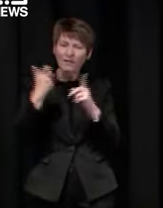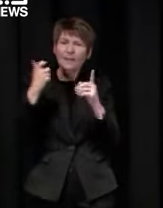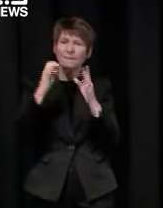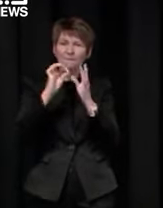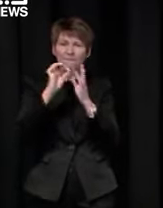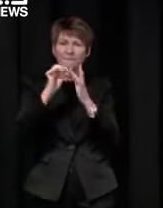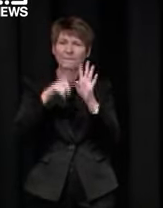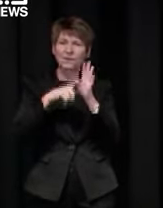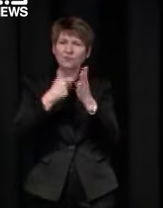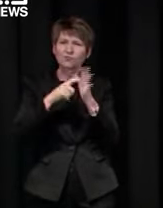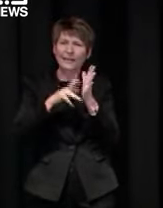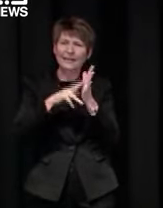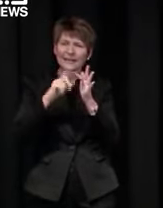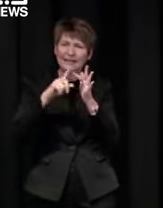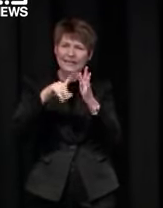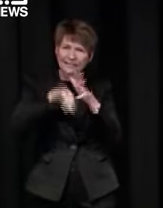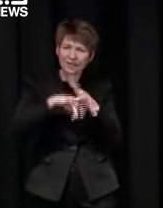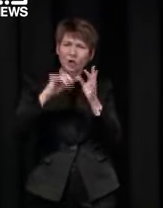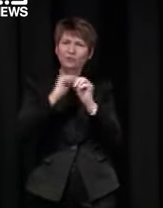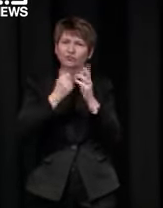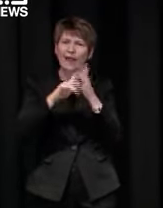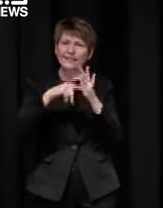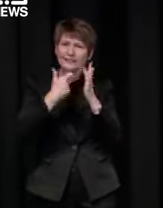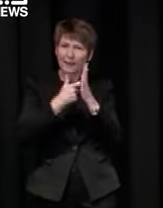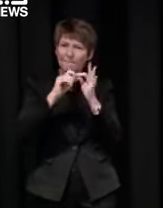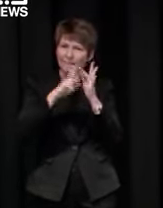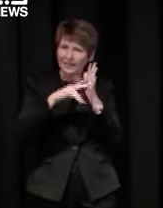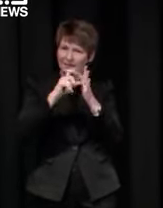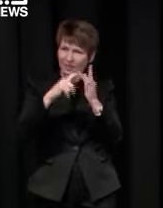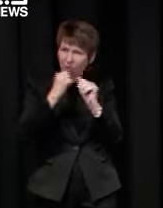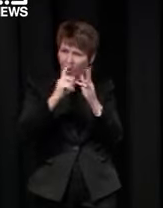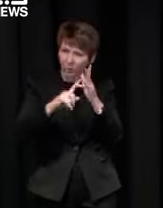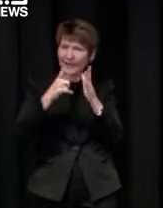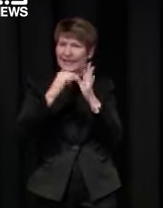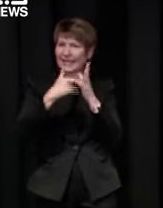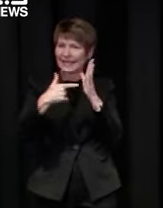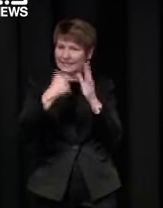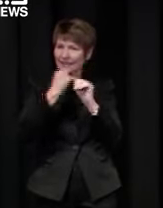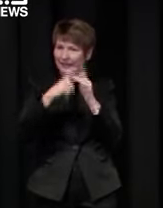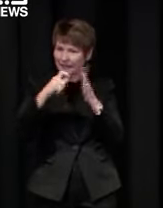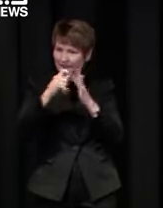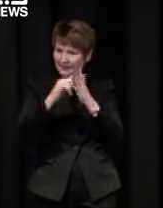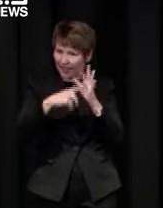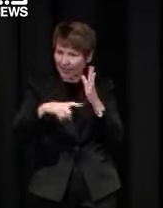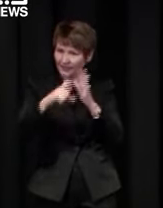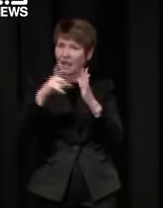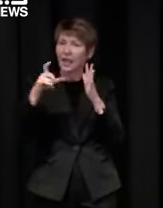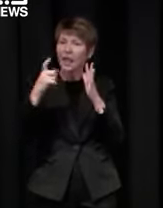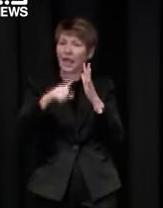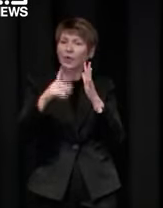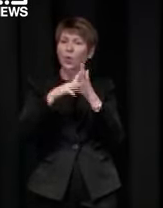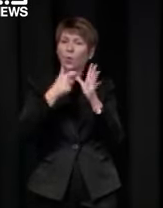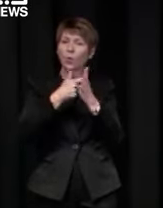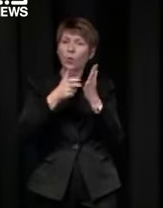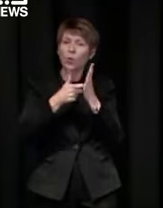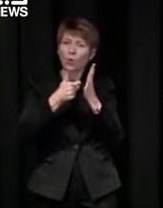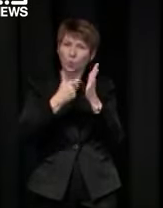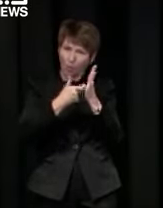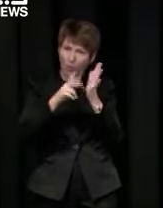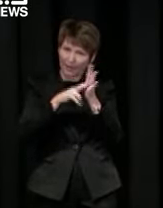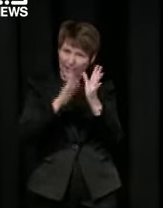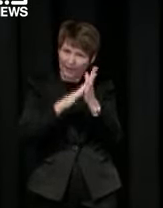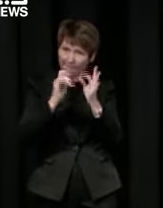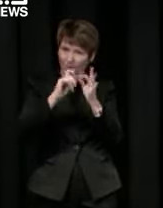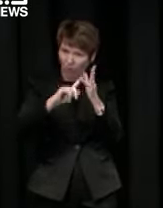Greater Bendigo East Gippsland and Warrnambool if you look at a couple of